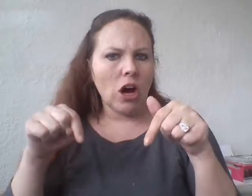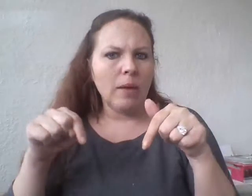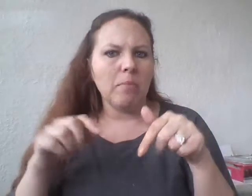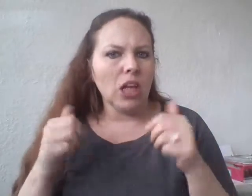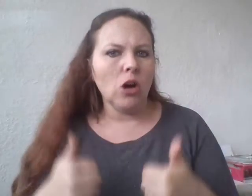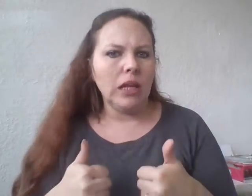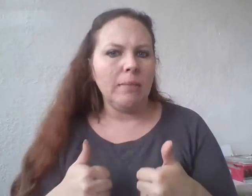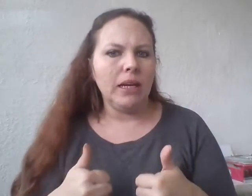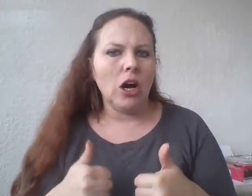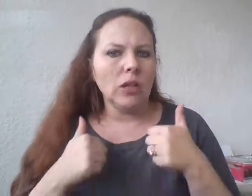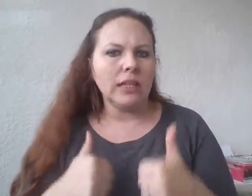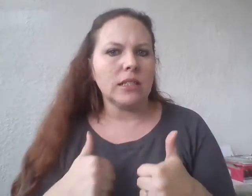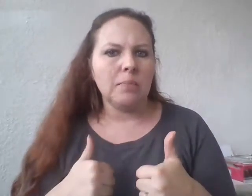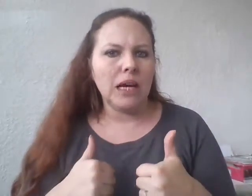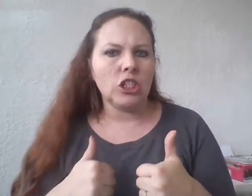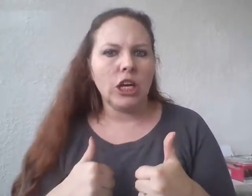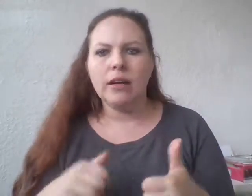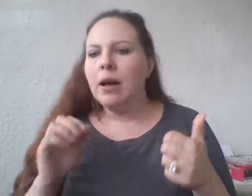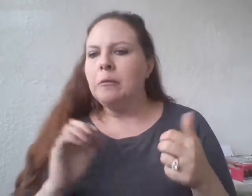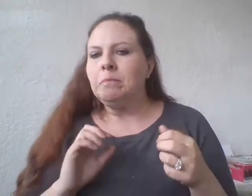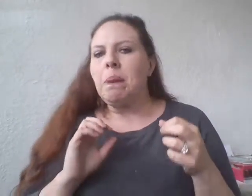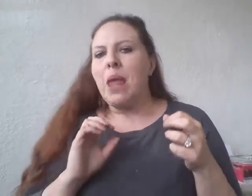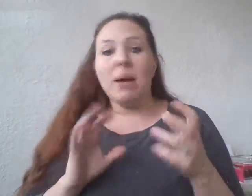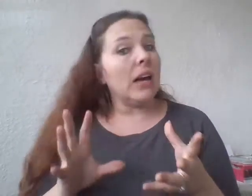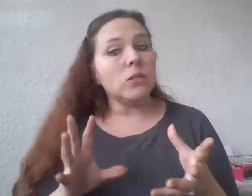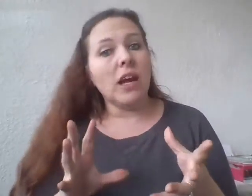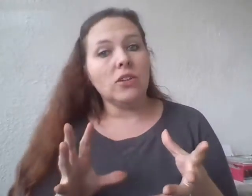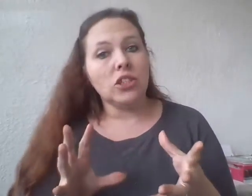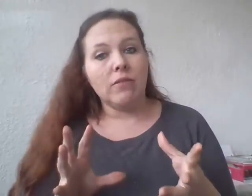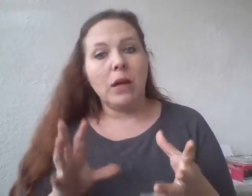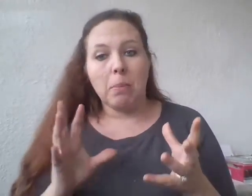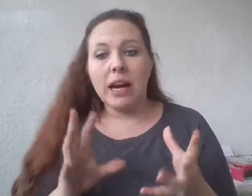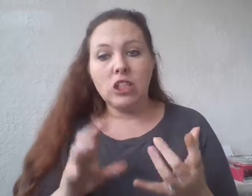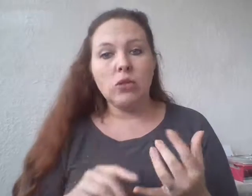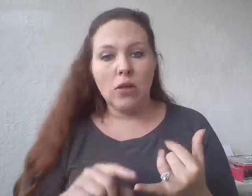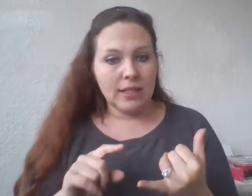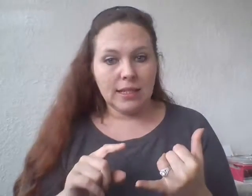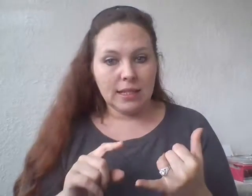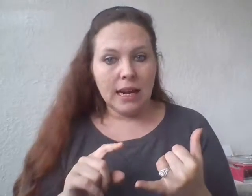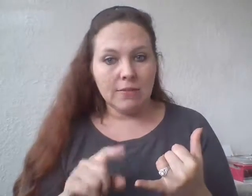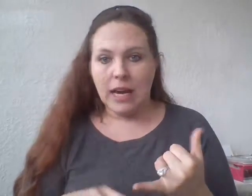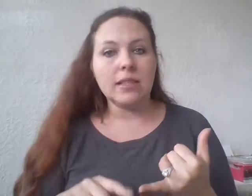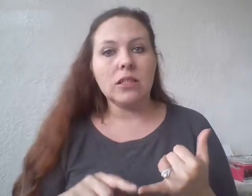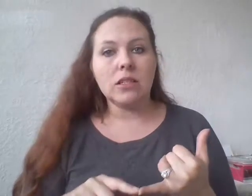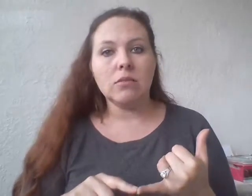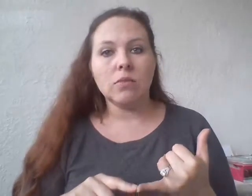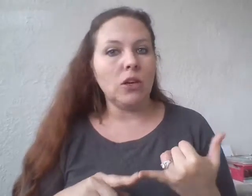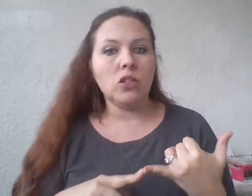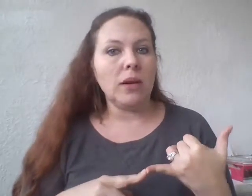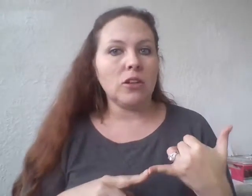comment below. Let me know. Let's update shit. But that's what I understand from there. But I do know that the state of Texas refused to enact